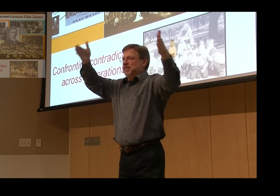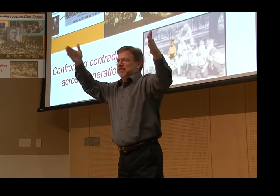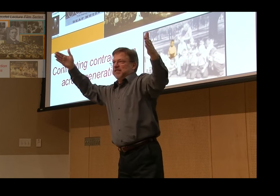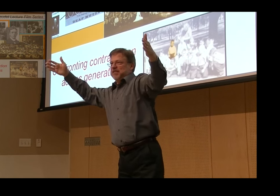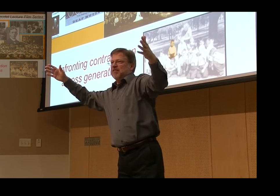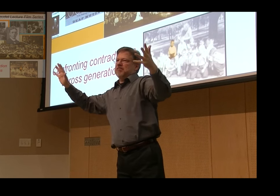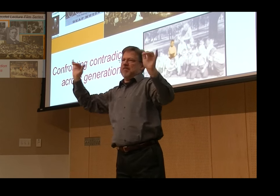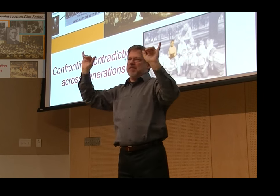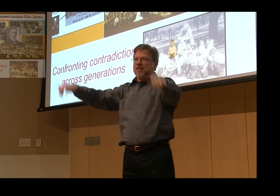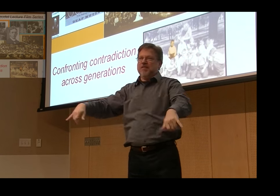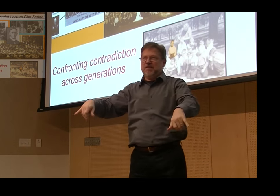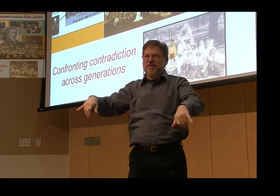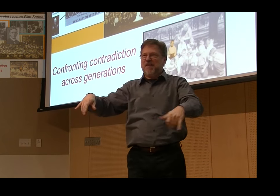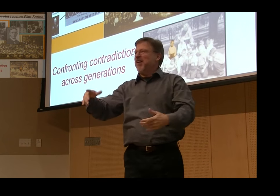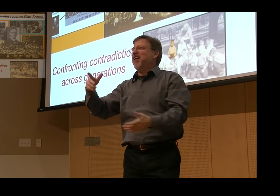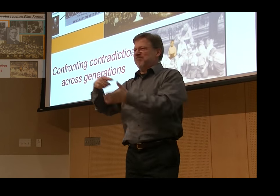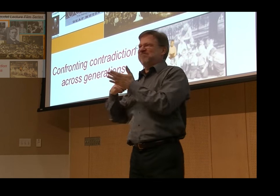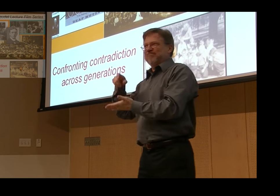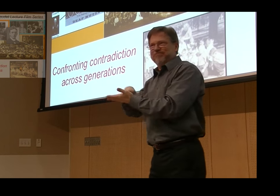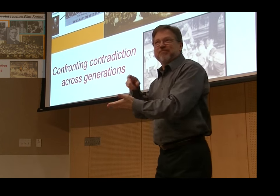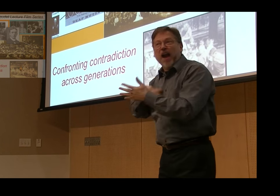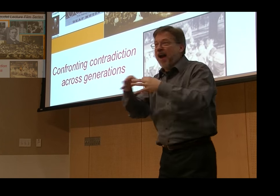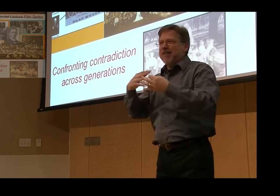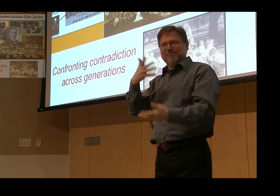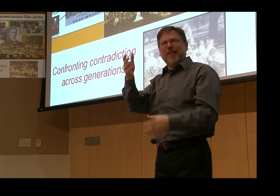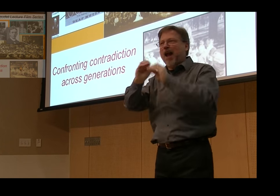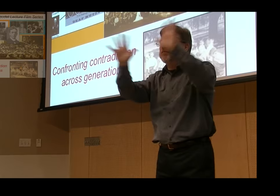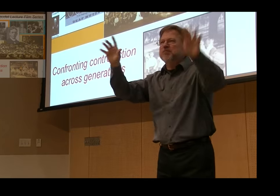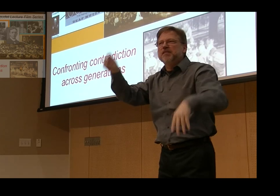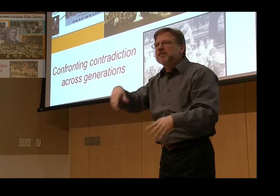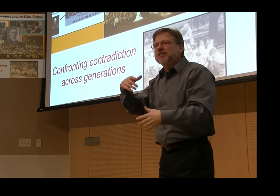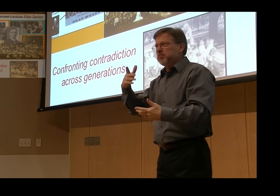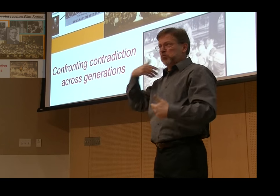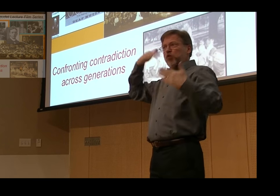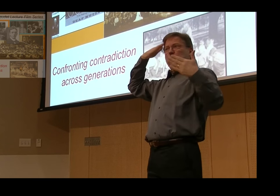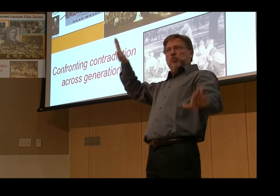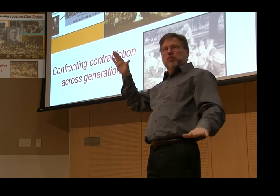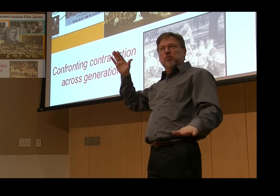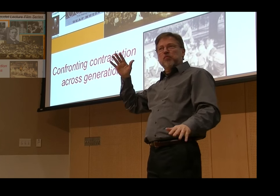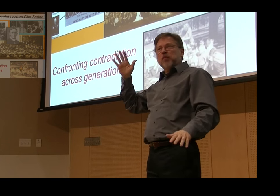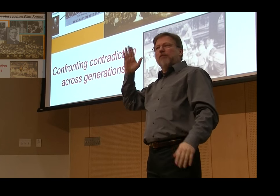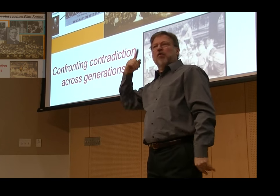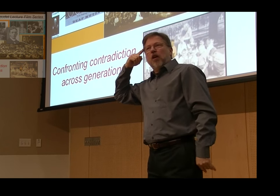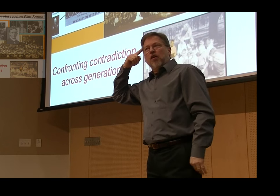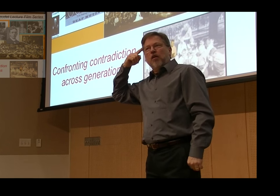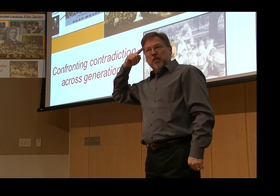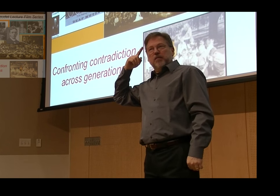in the NAD films. You have generational changes, but each generation also can